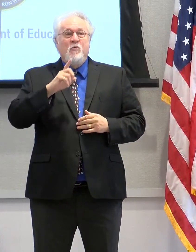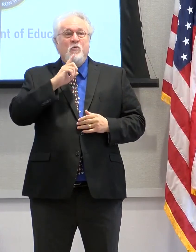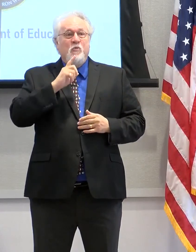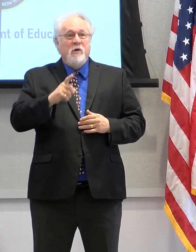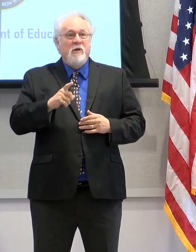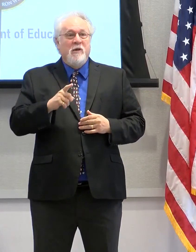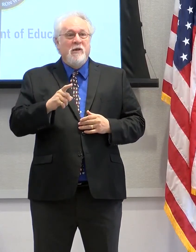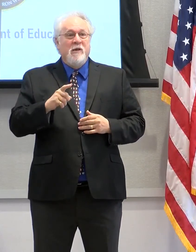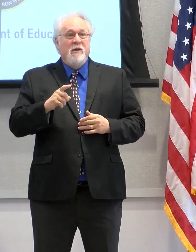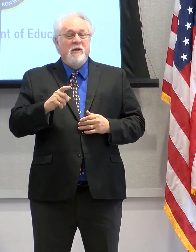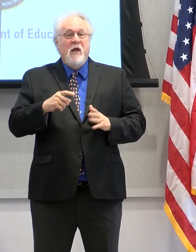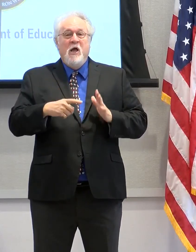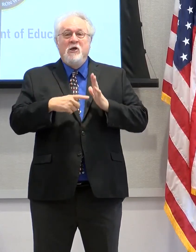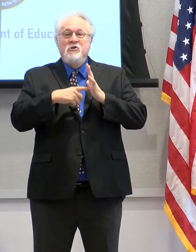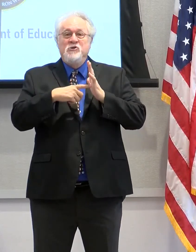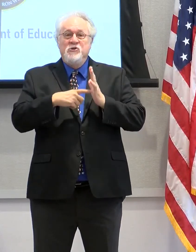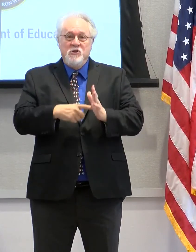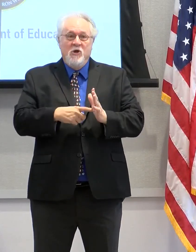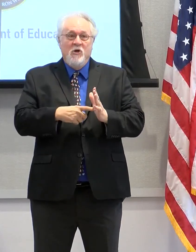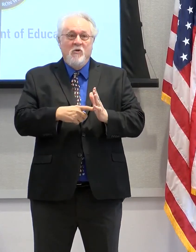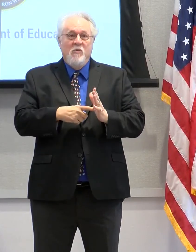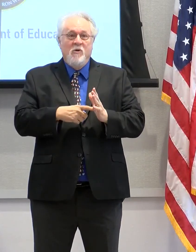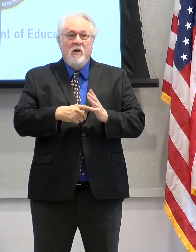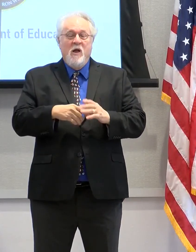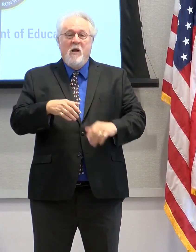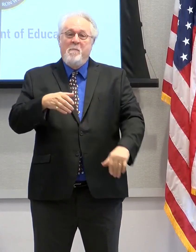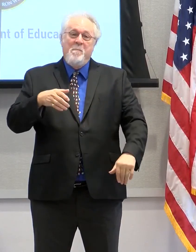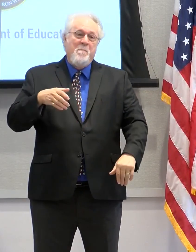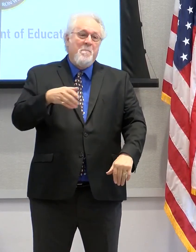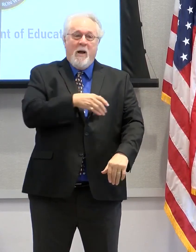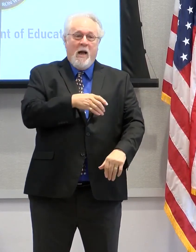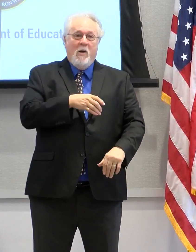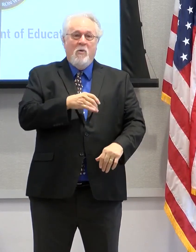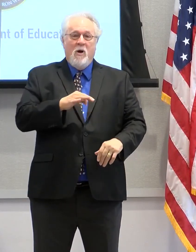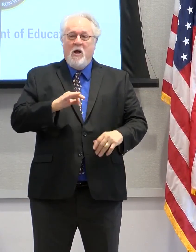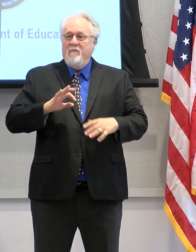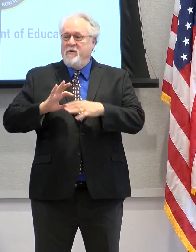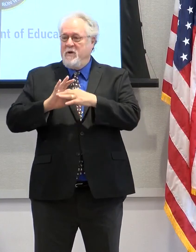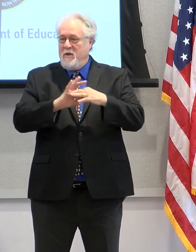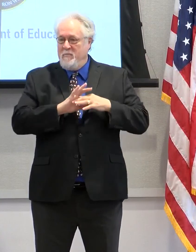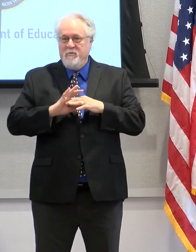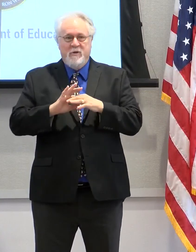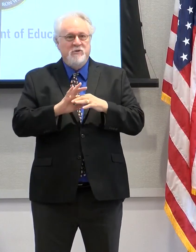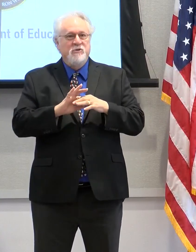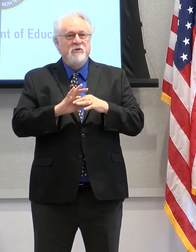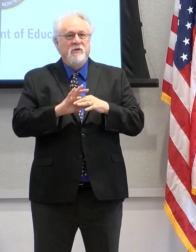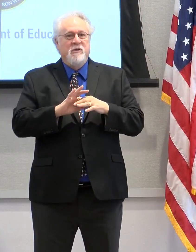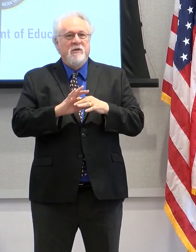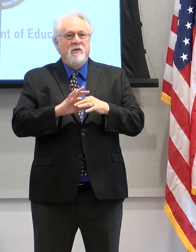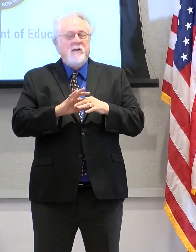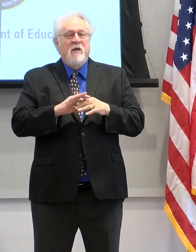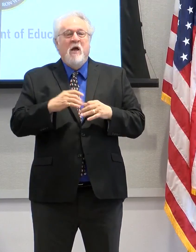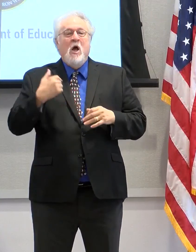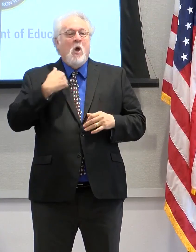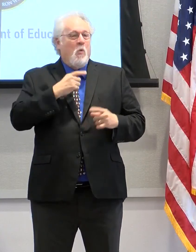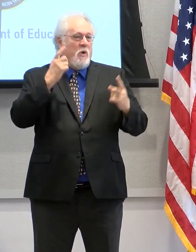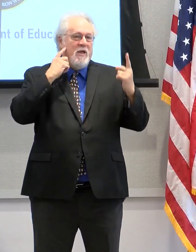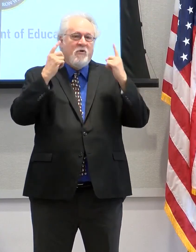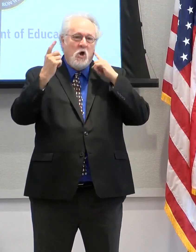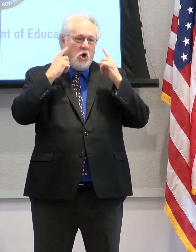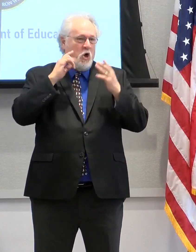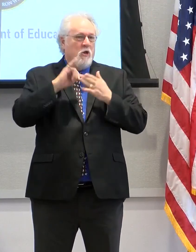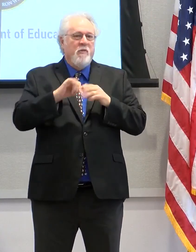has shown the power of collaboration. We've heard that